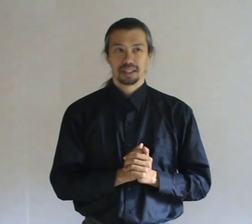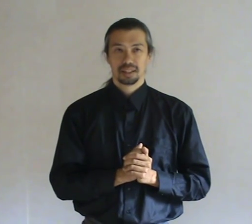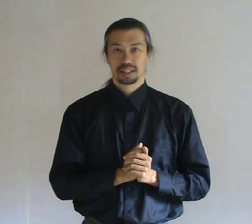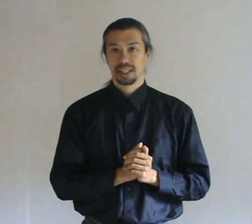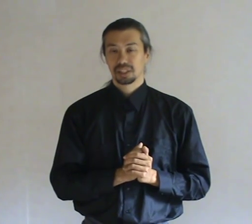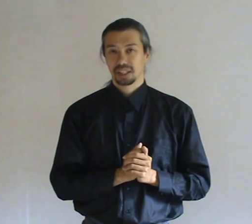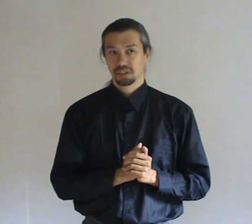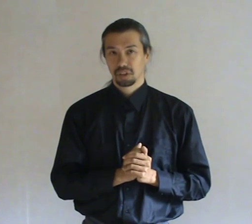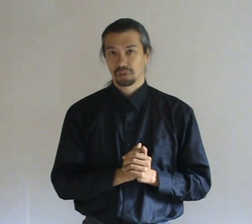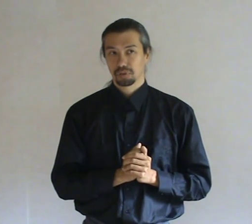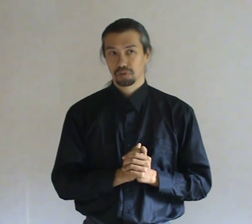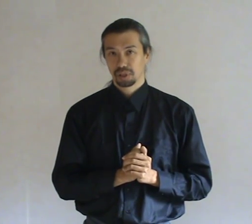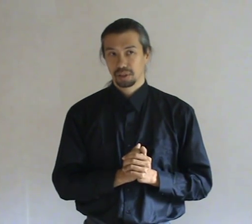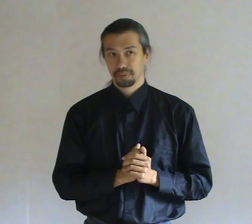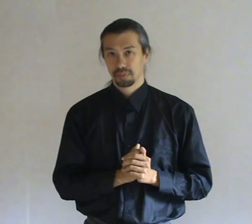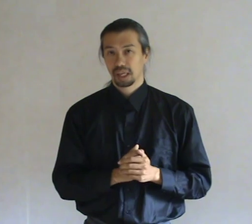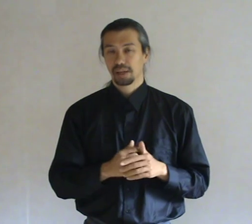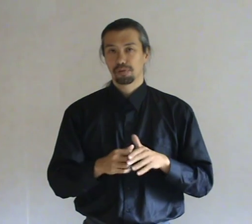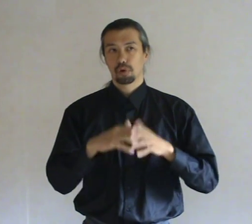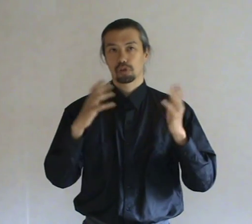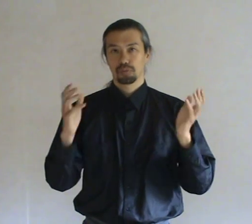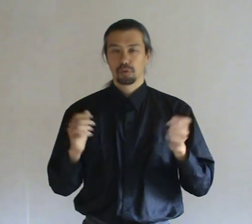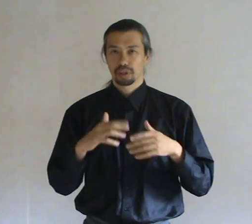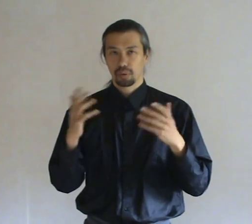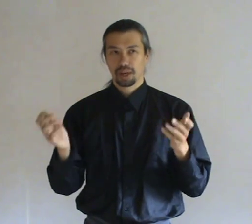The kitchen. Has a lot. force. Moving around.